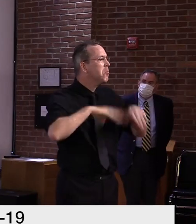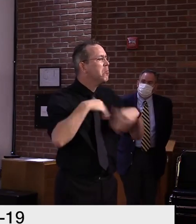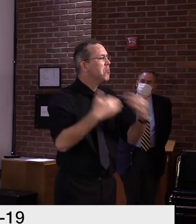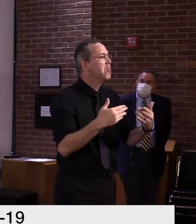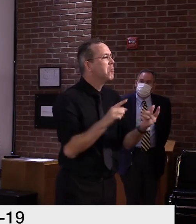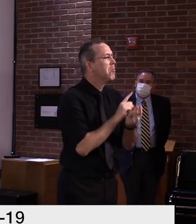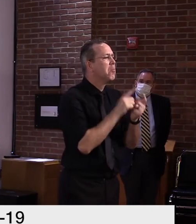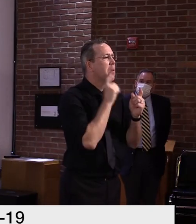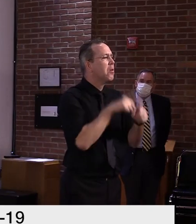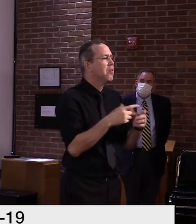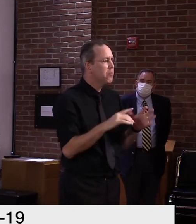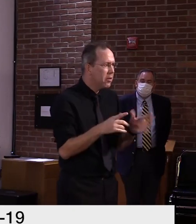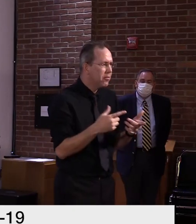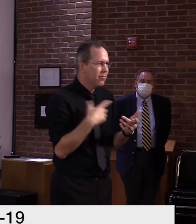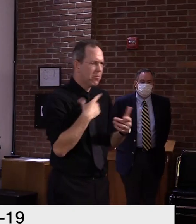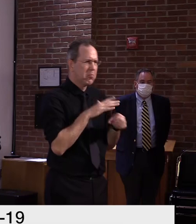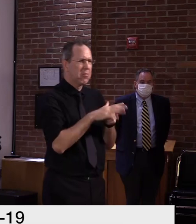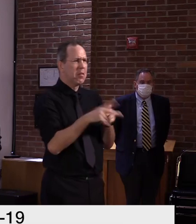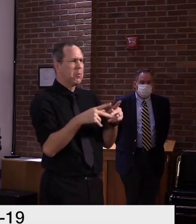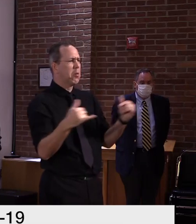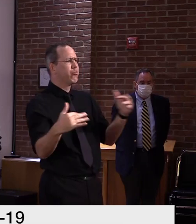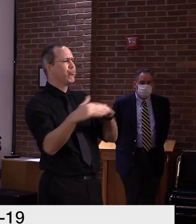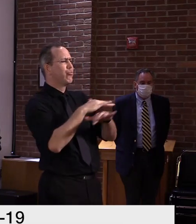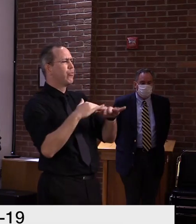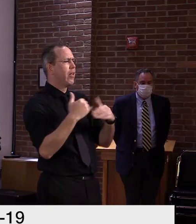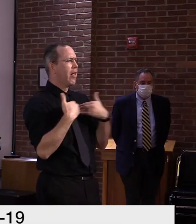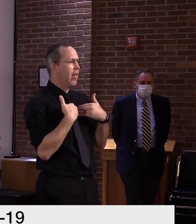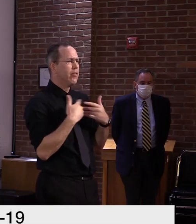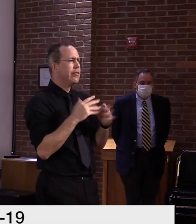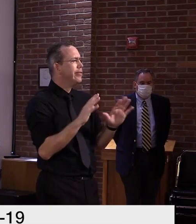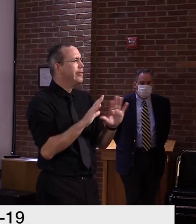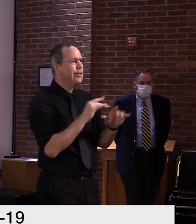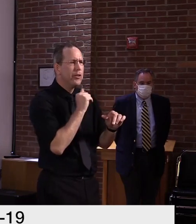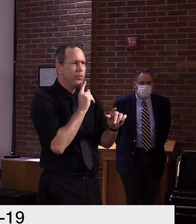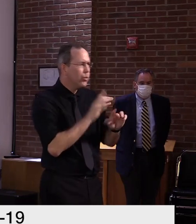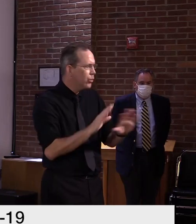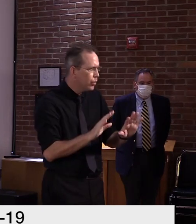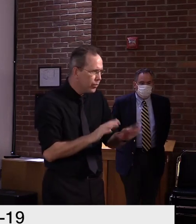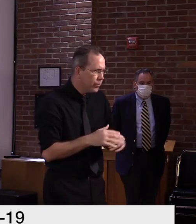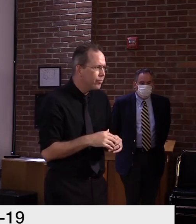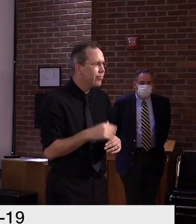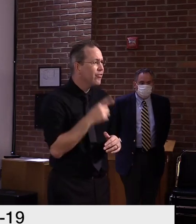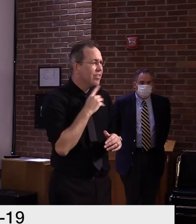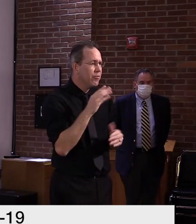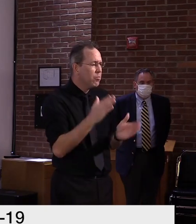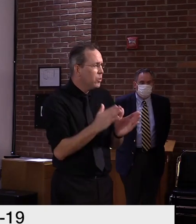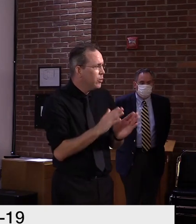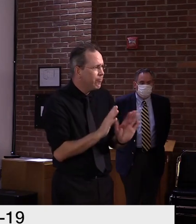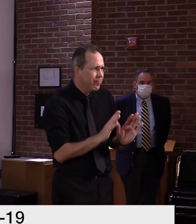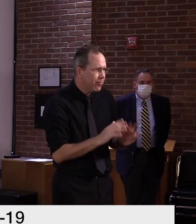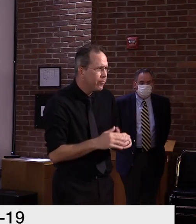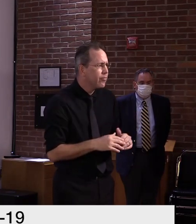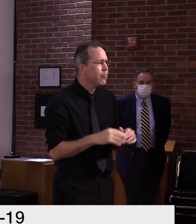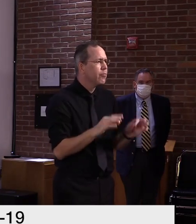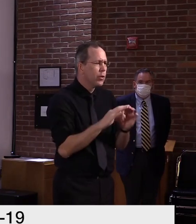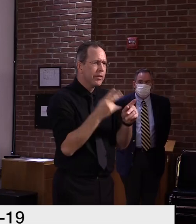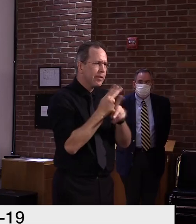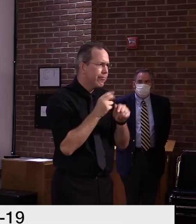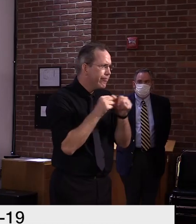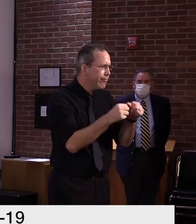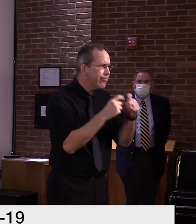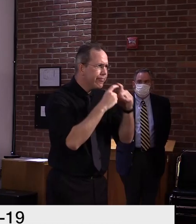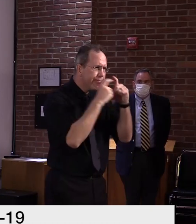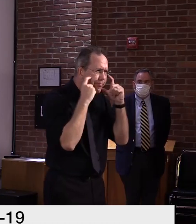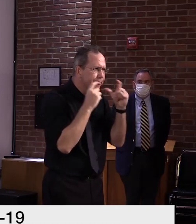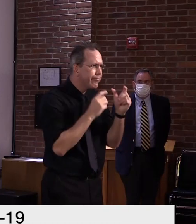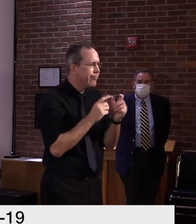population. We have very little immunity in the population. Um, one thing that could be, uh, invoked is another